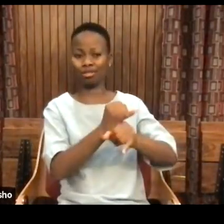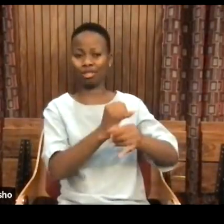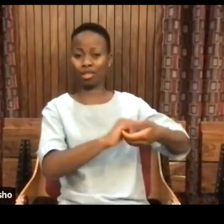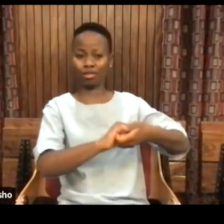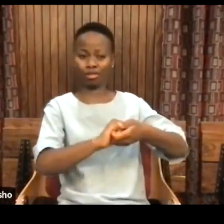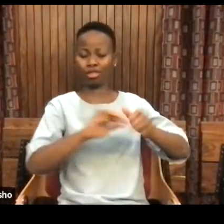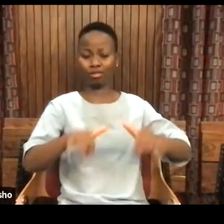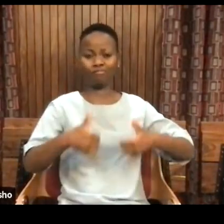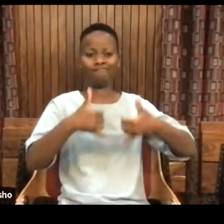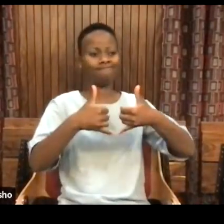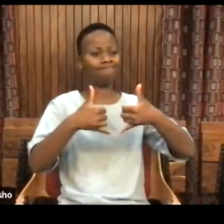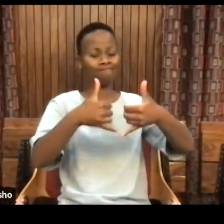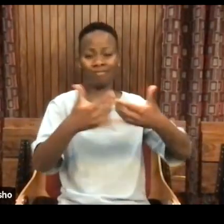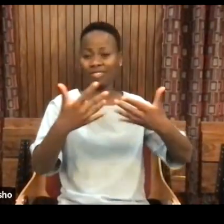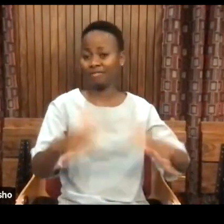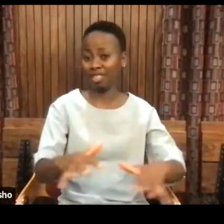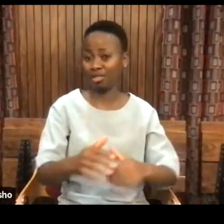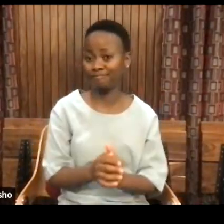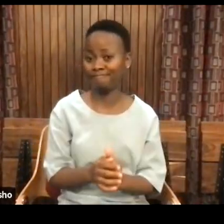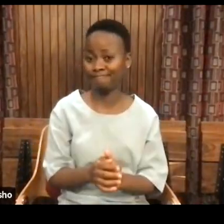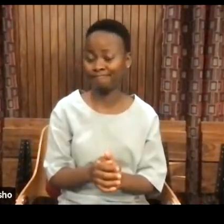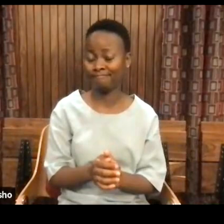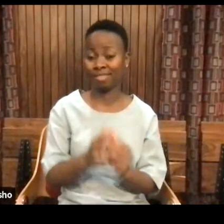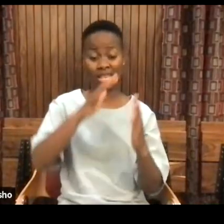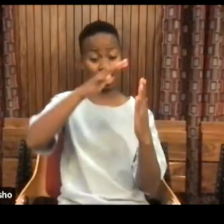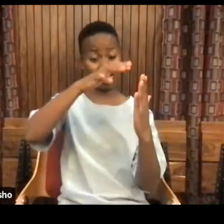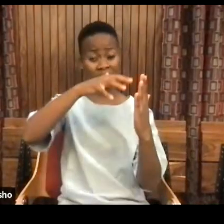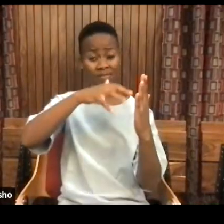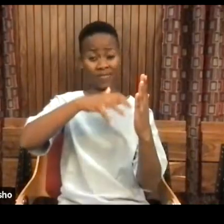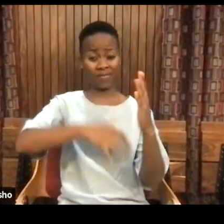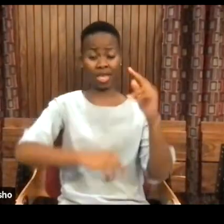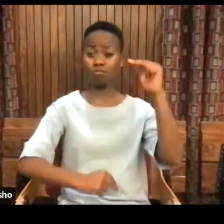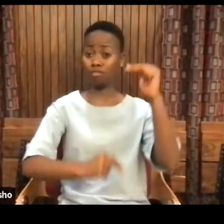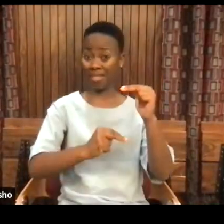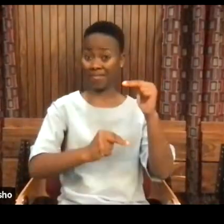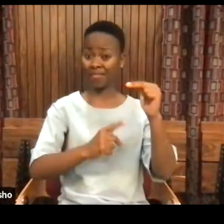This biography was deliberately meant to be brief,